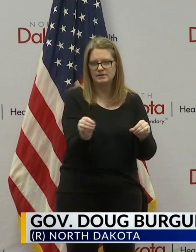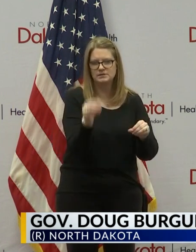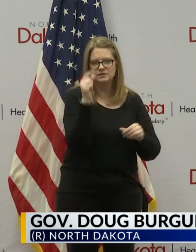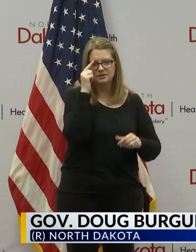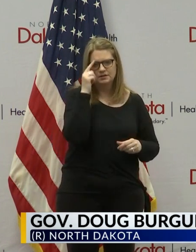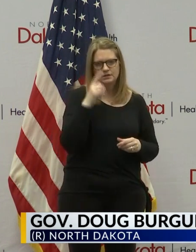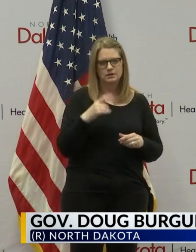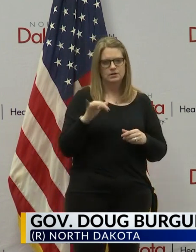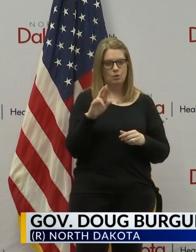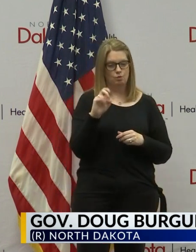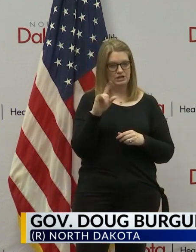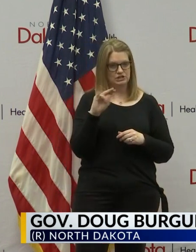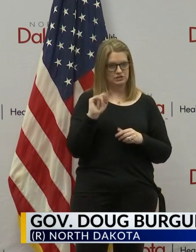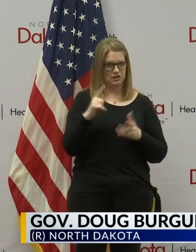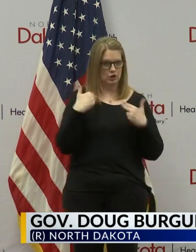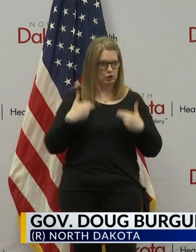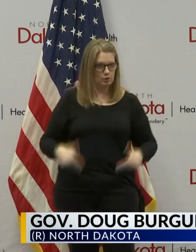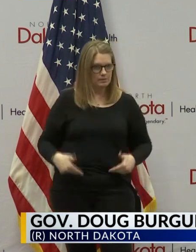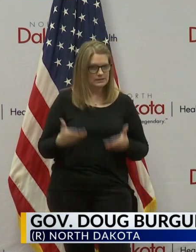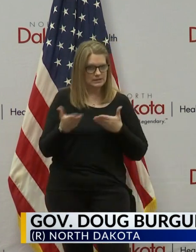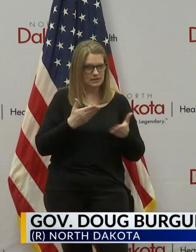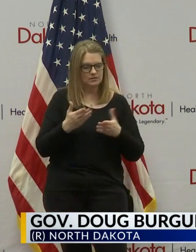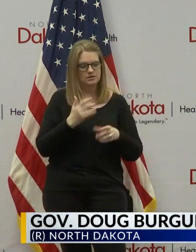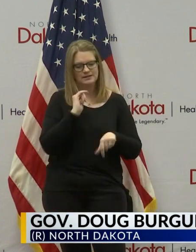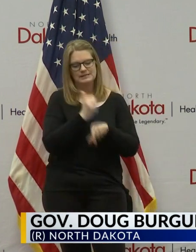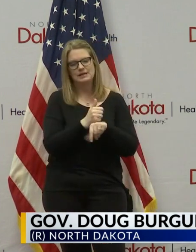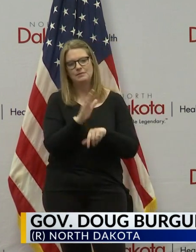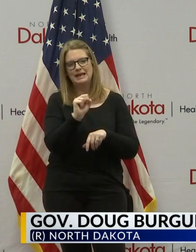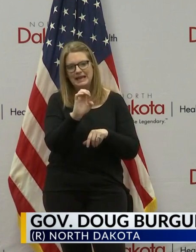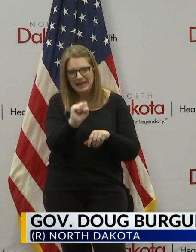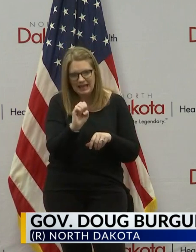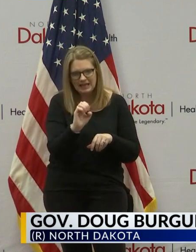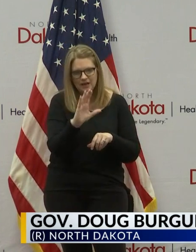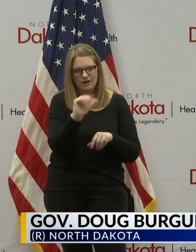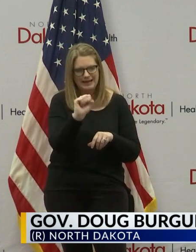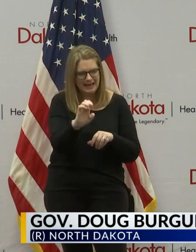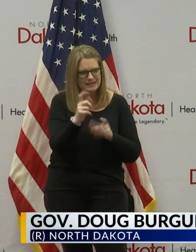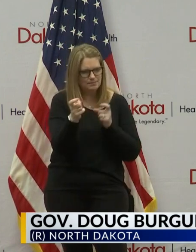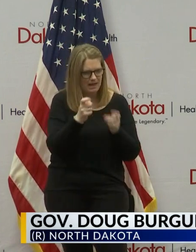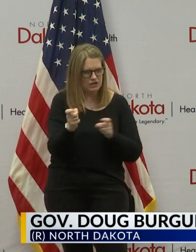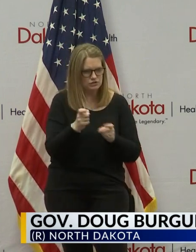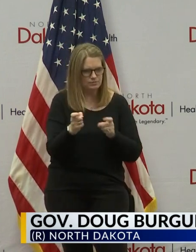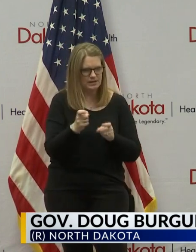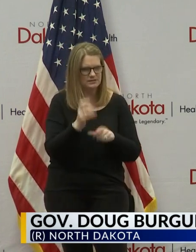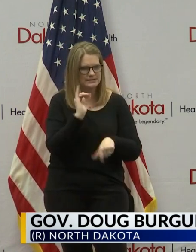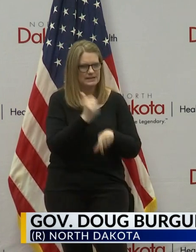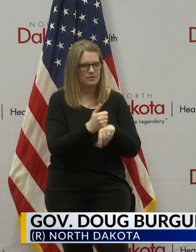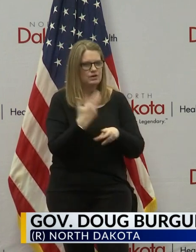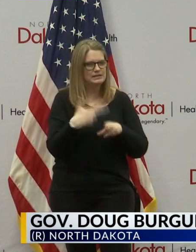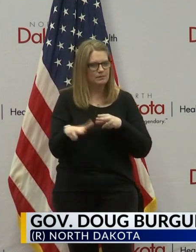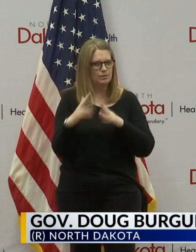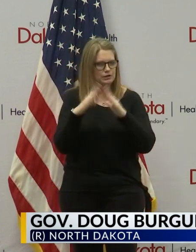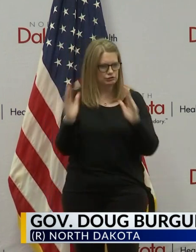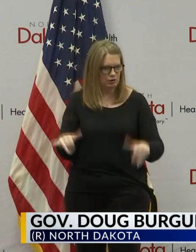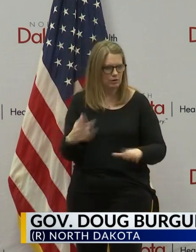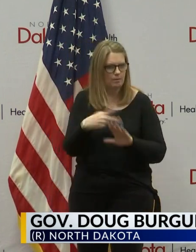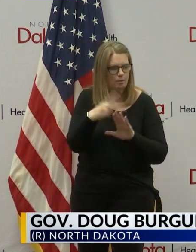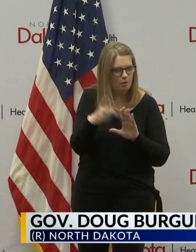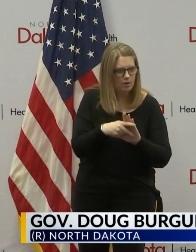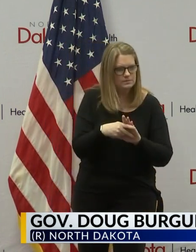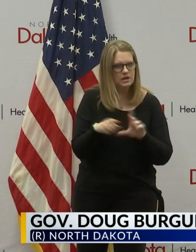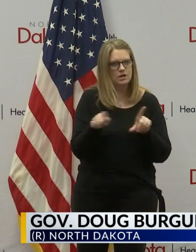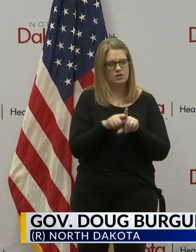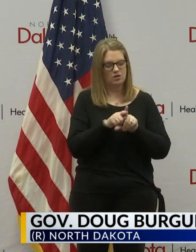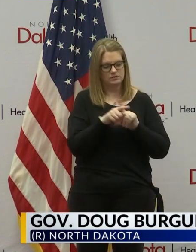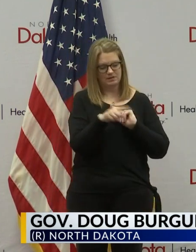Regional human service centers will provide homeless case management services to participants in temporary shelter programs and will also make sure